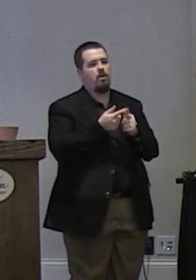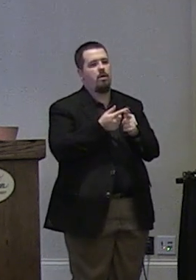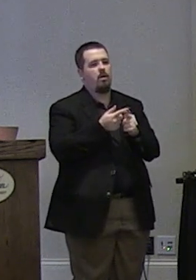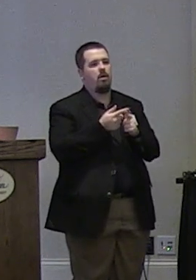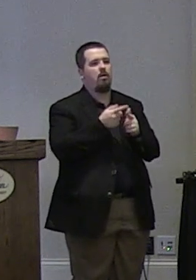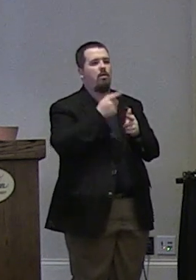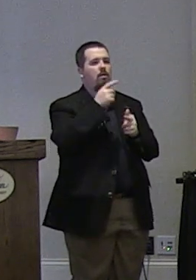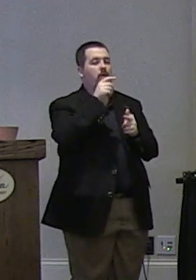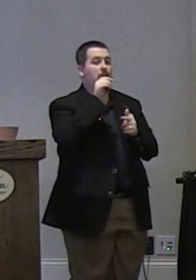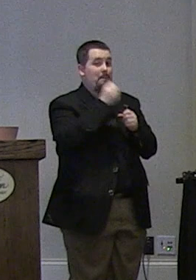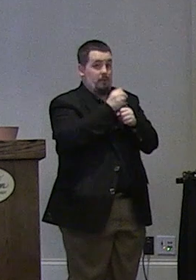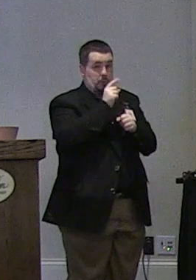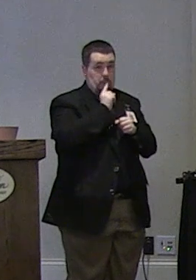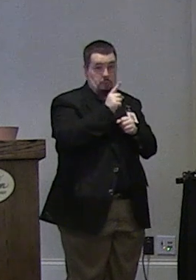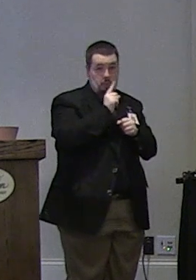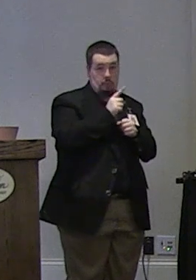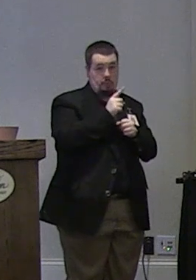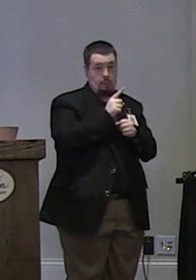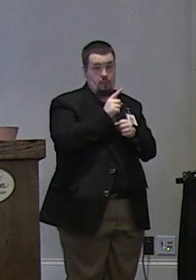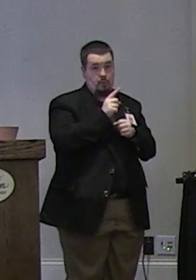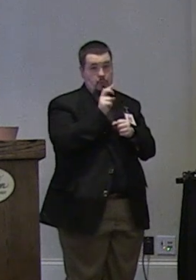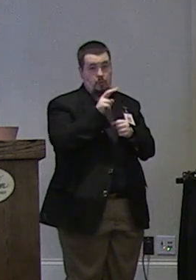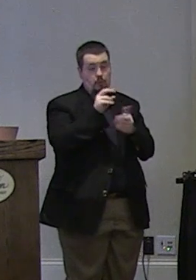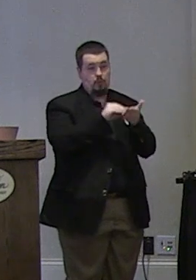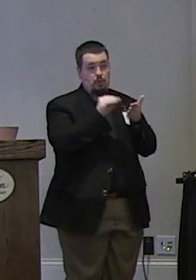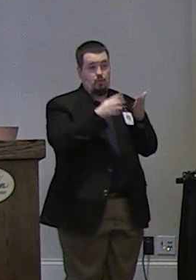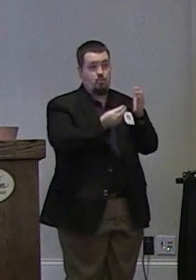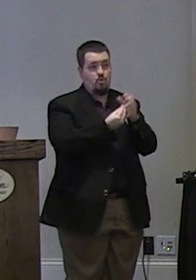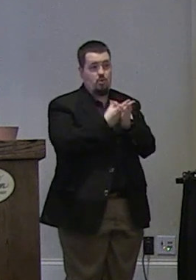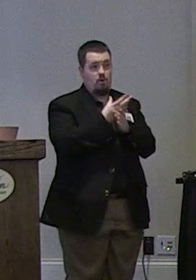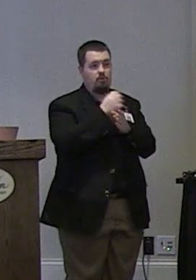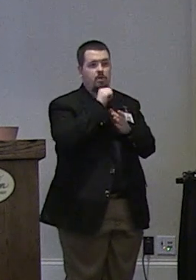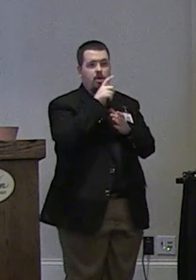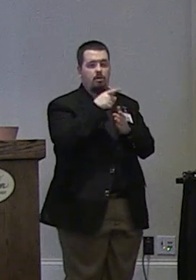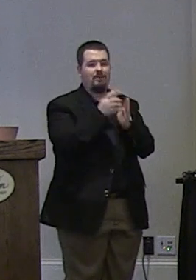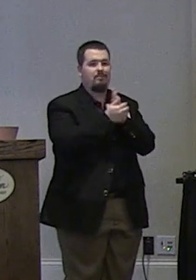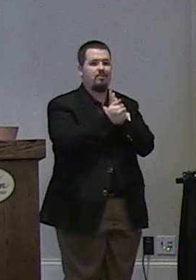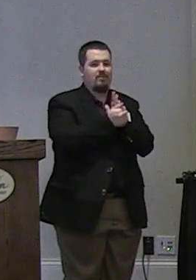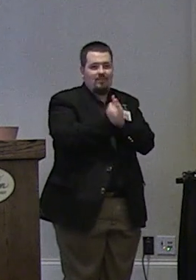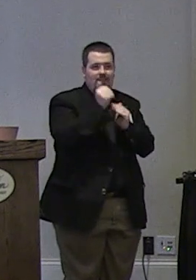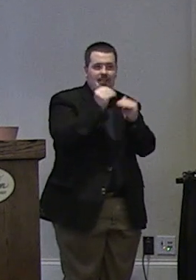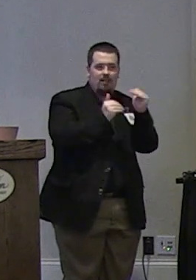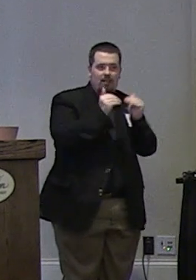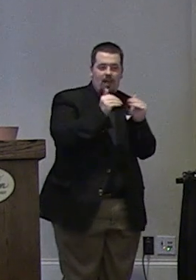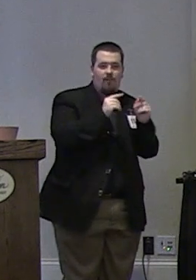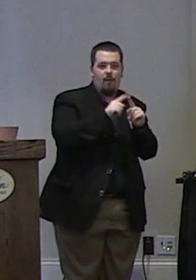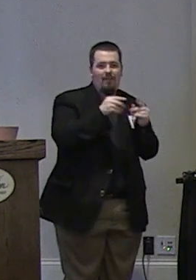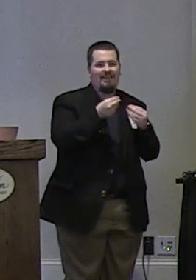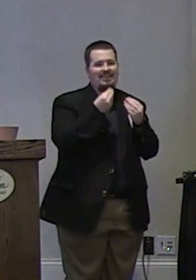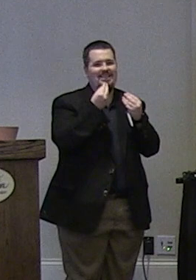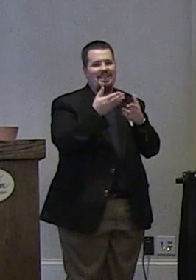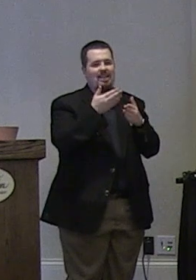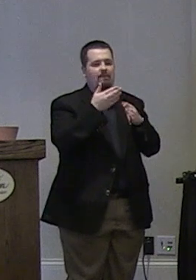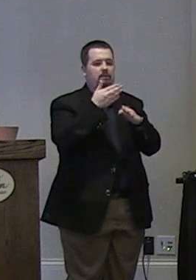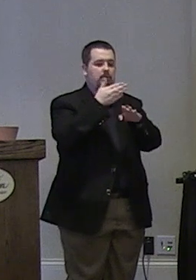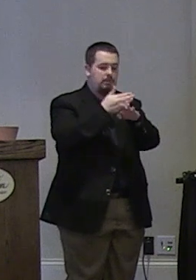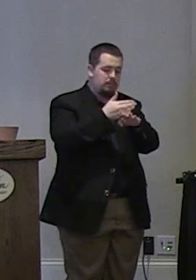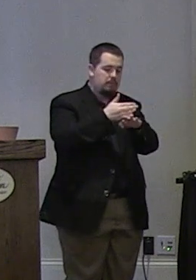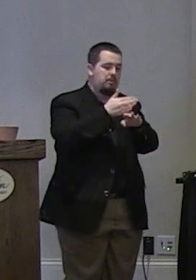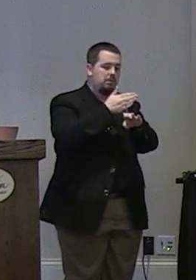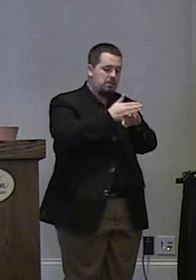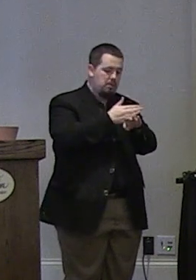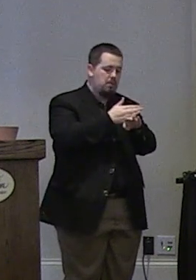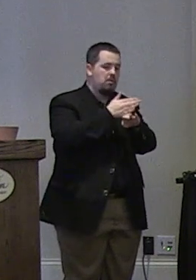making sure that we are looking at student growth not just in proficiency level but giving that incremental growth